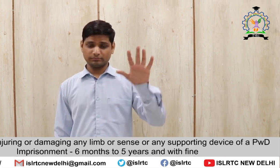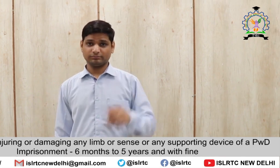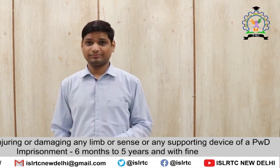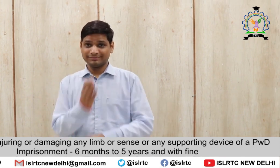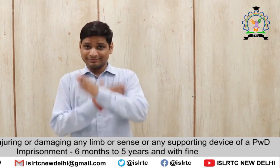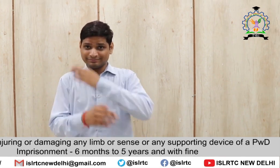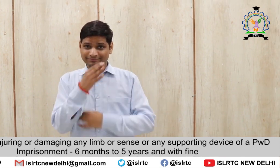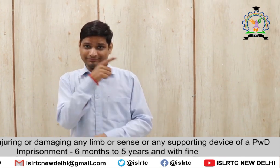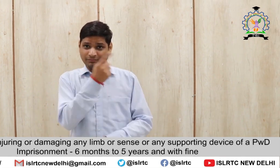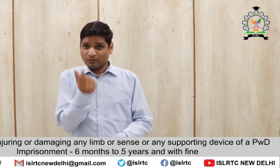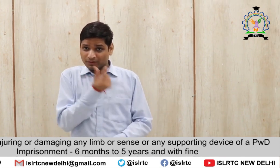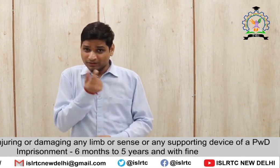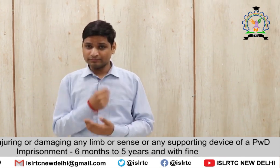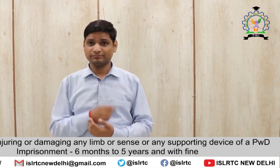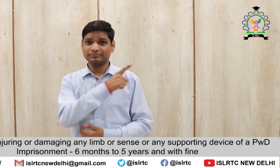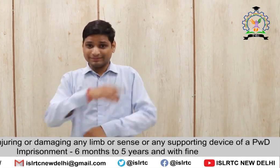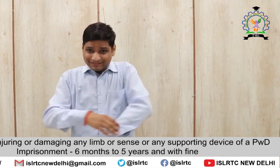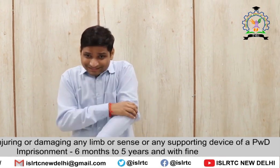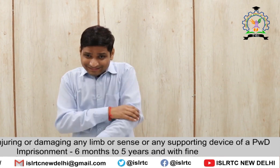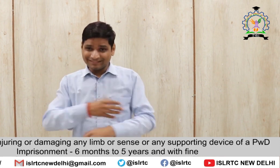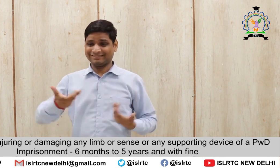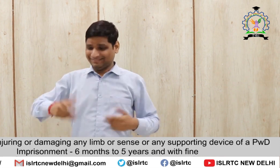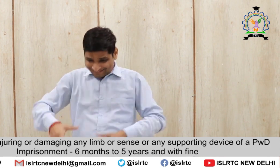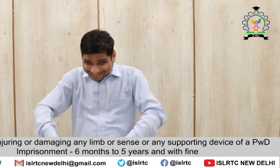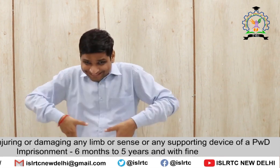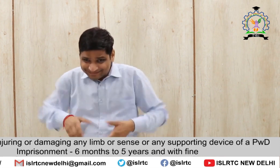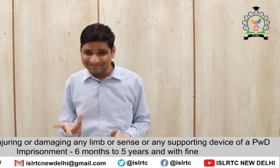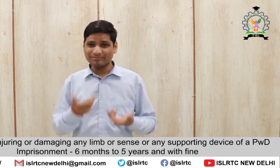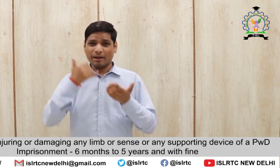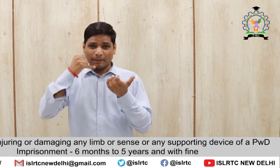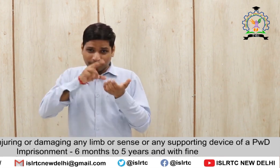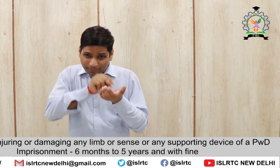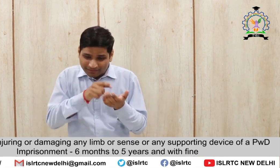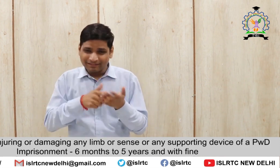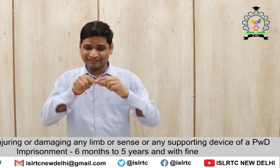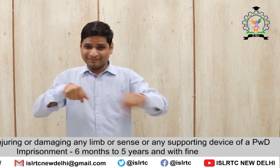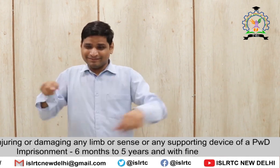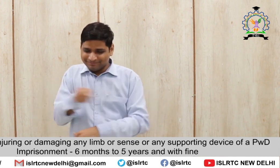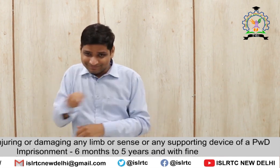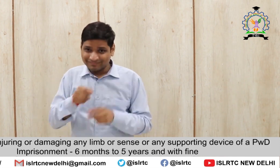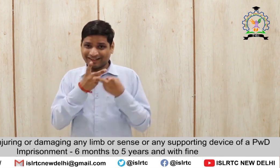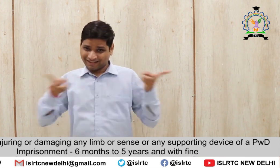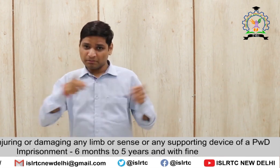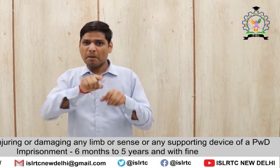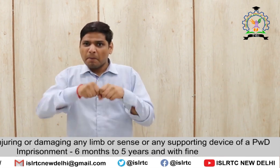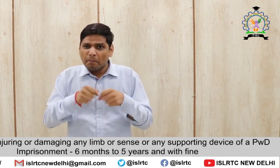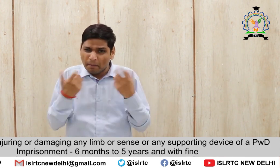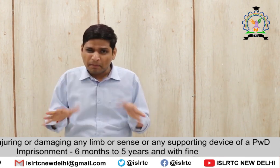E. Voluntarily injuring or damaging any limb or sense or any supporting device of a